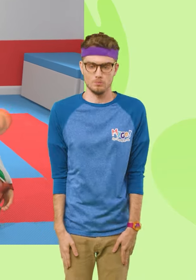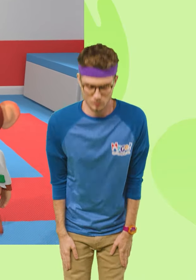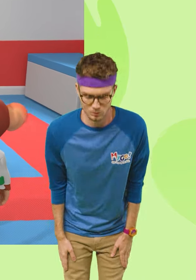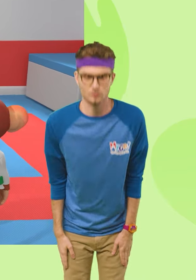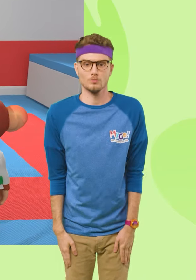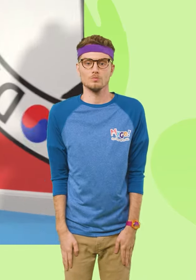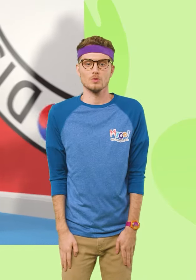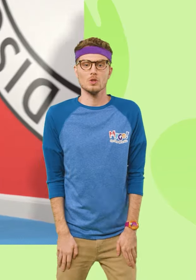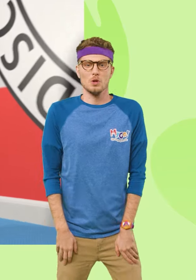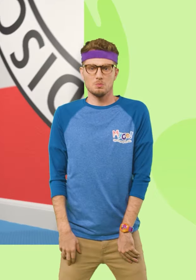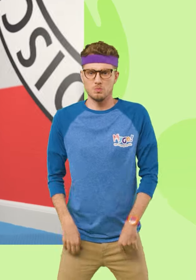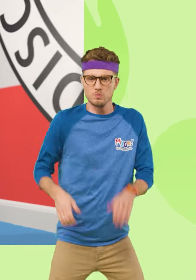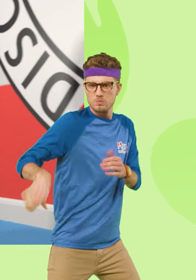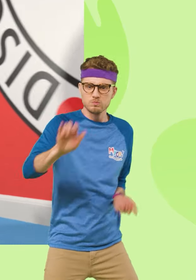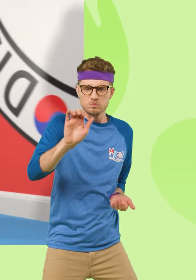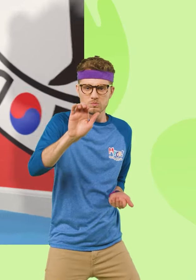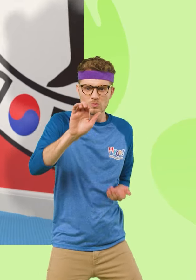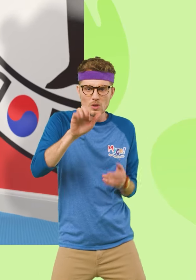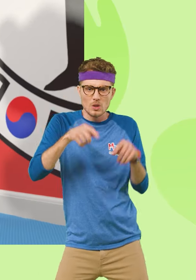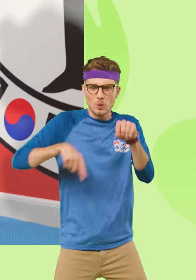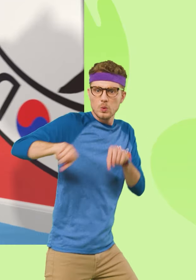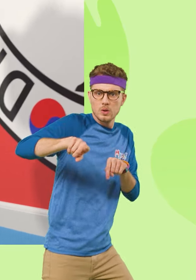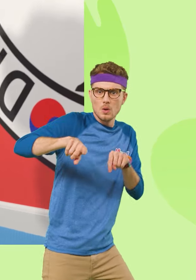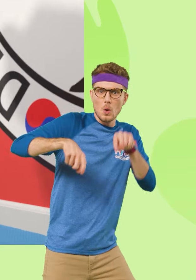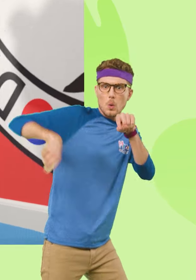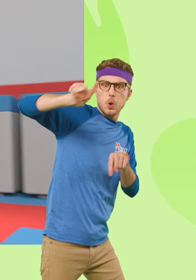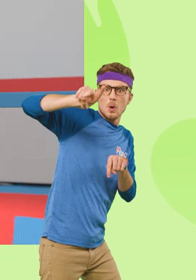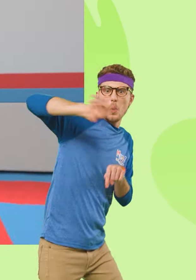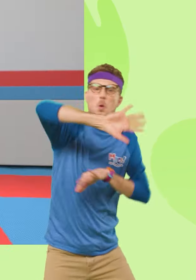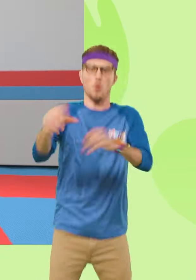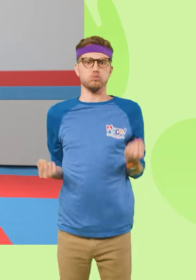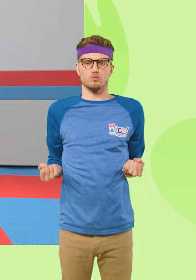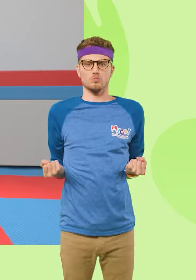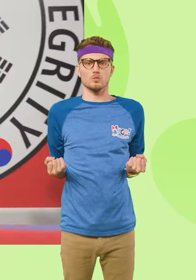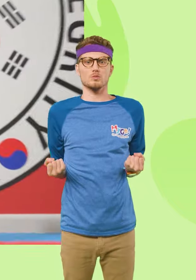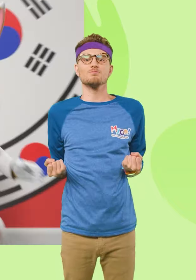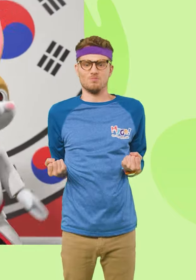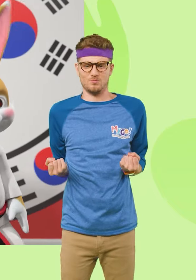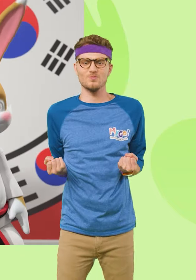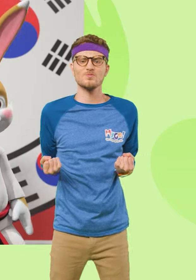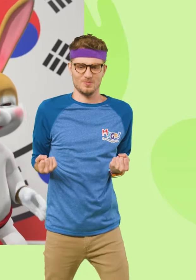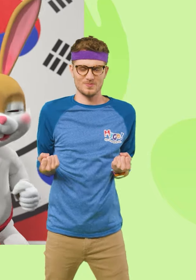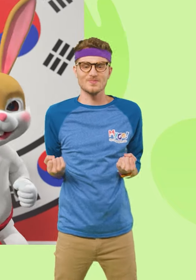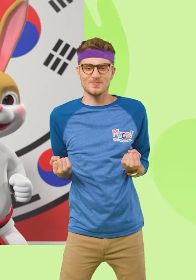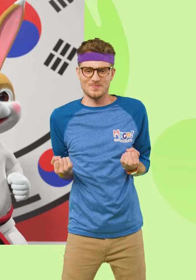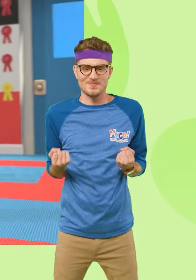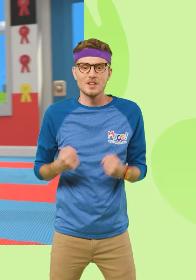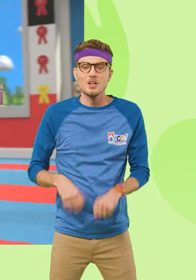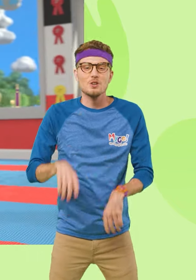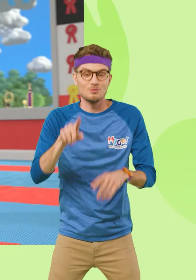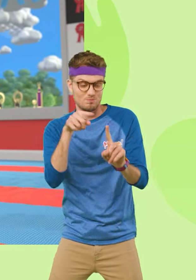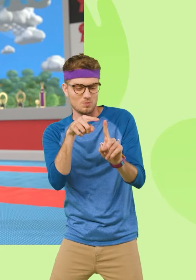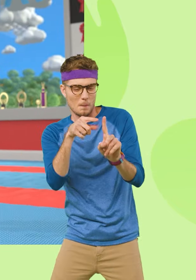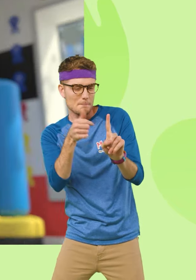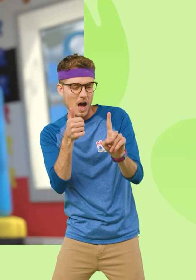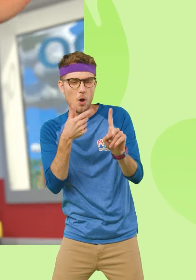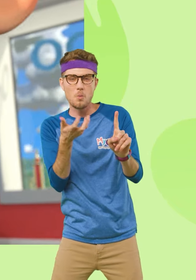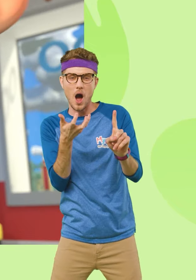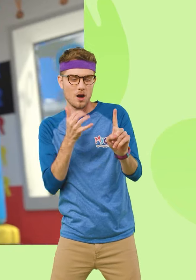Form one, form two, strike a pose Do your best